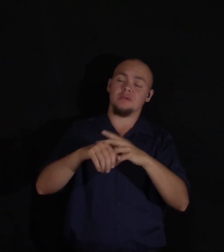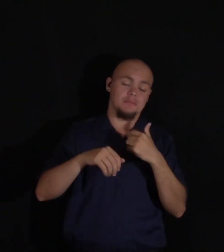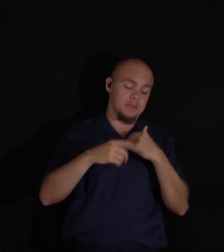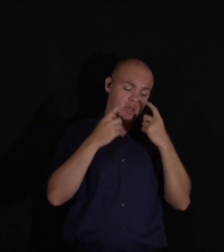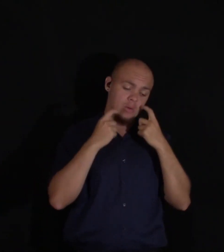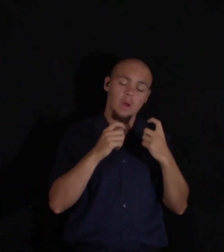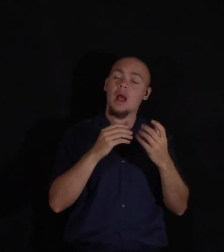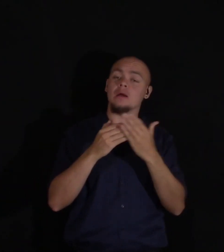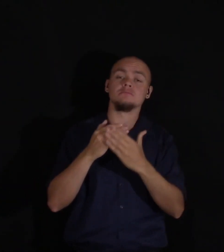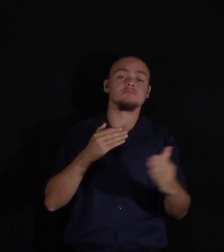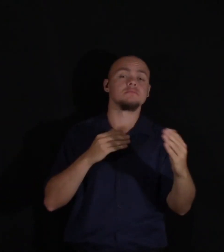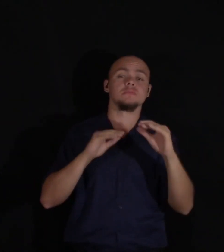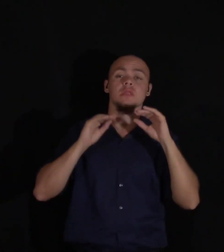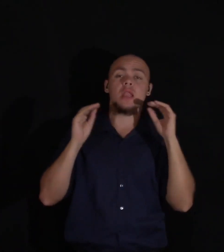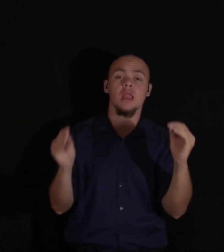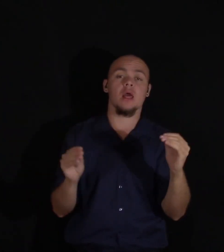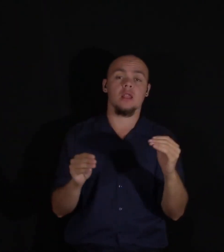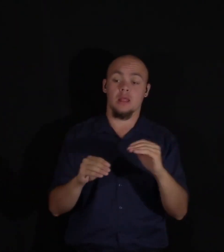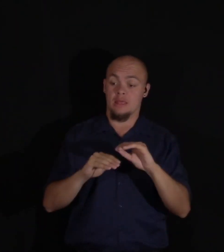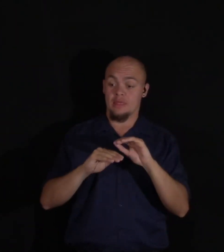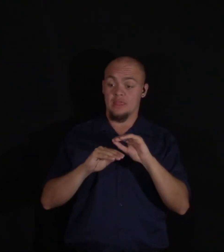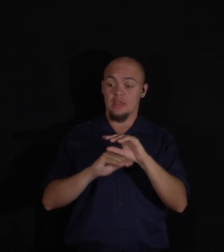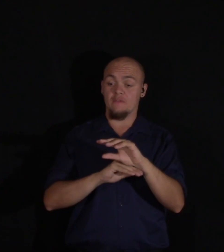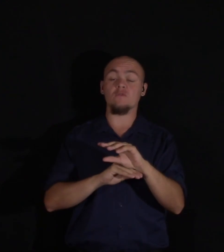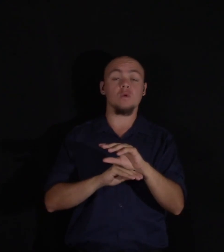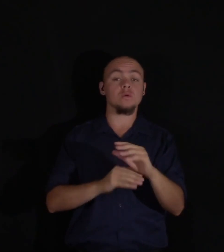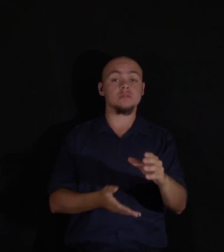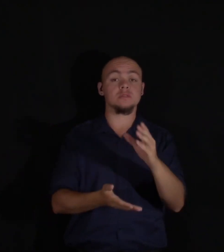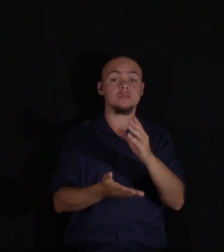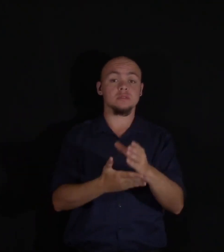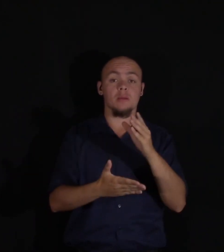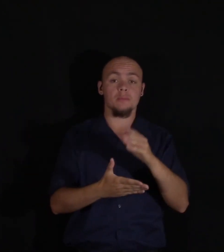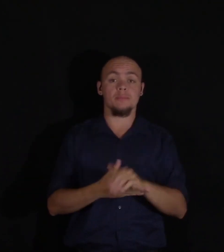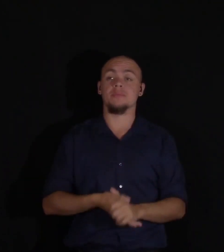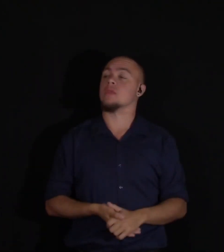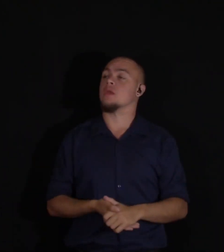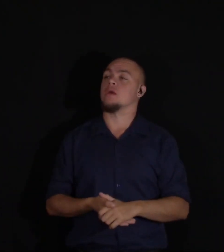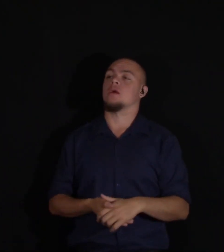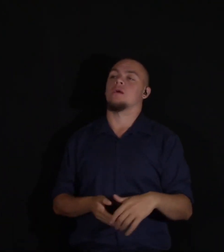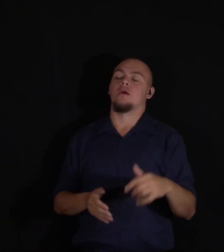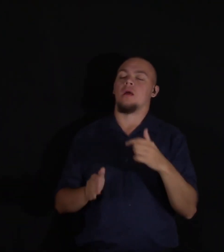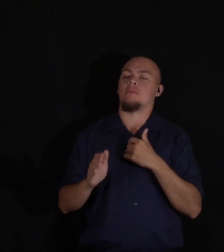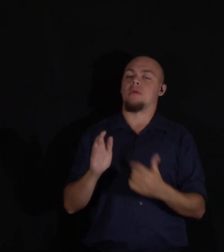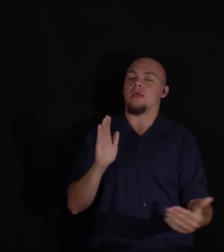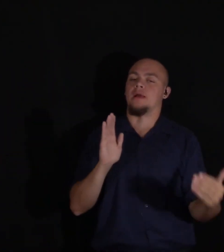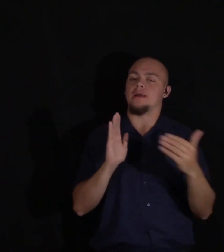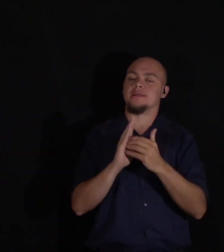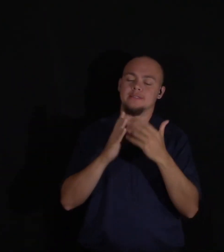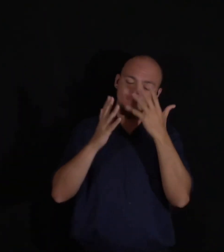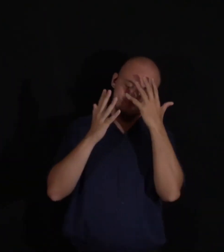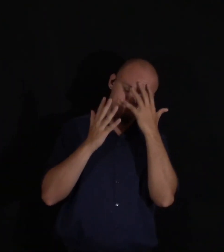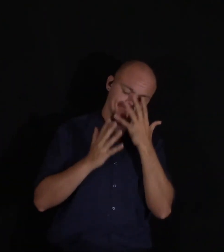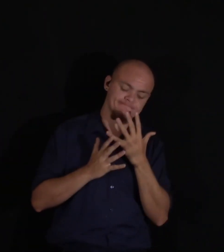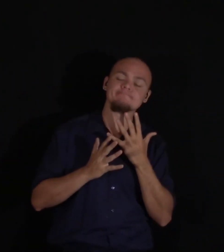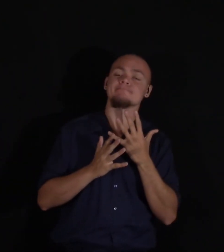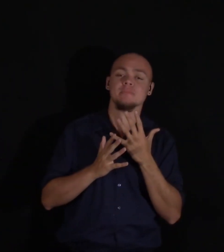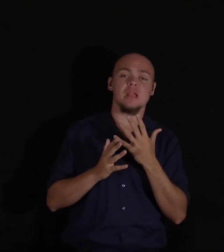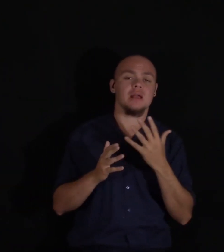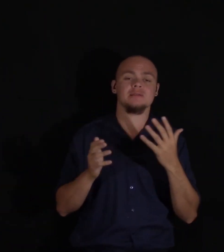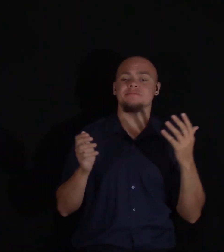the kindly influence ceased to act, I found myself fettered again to grief, and indulging in all the misery of